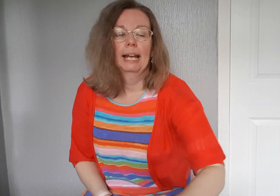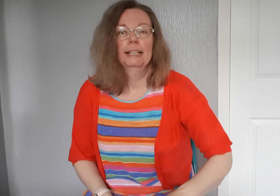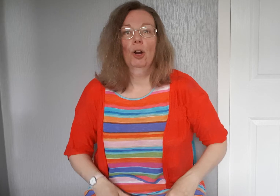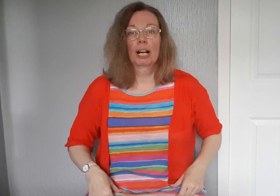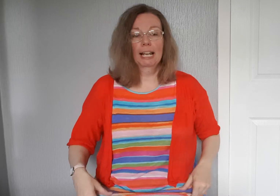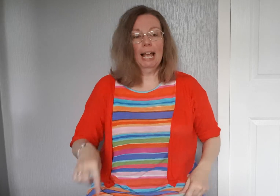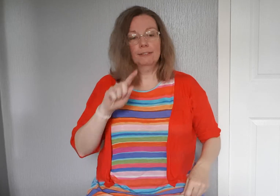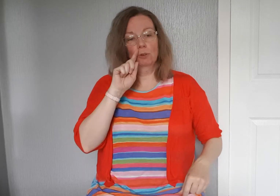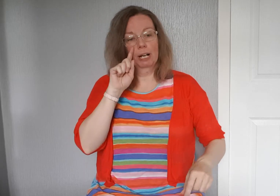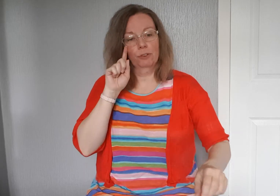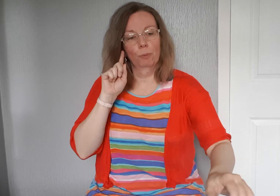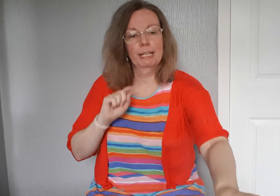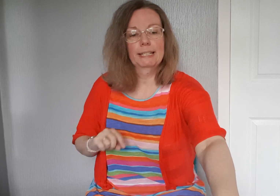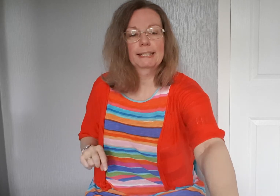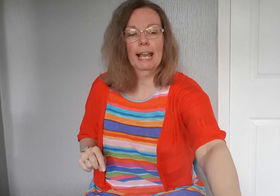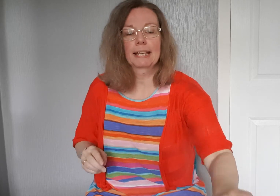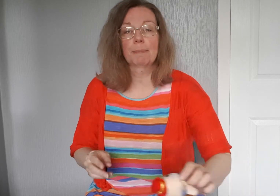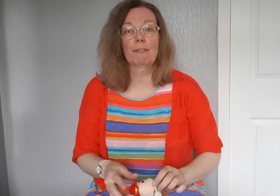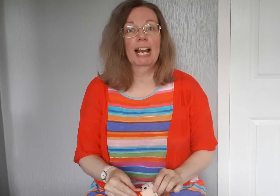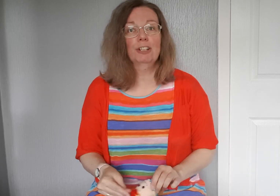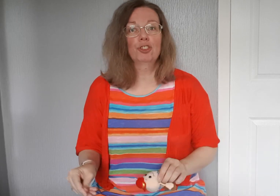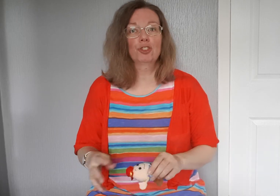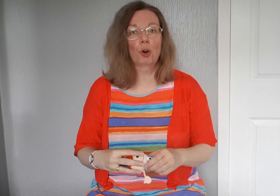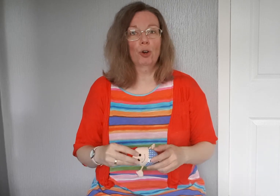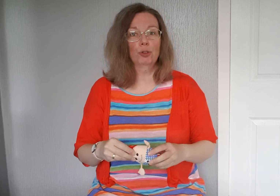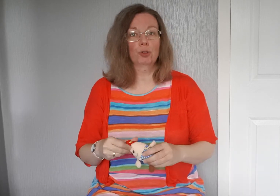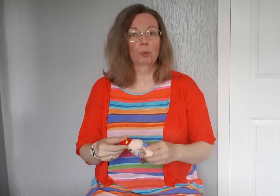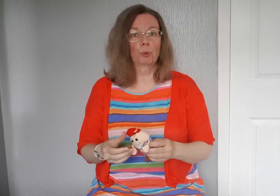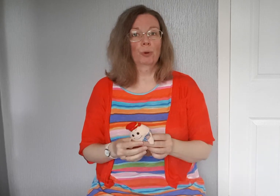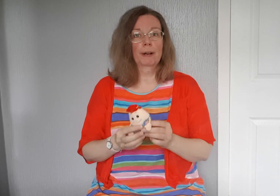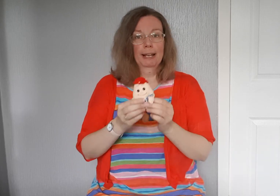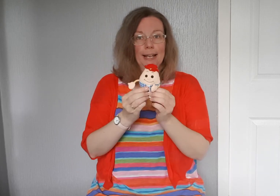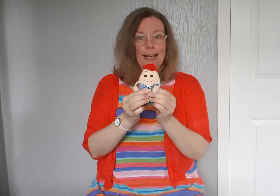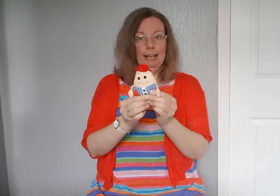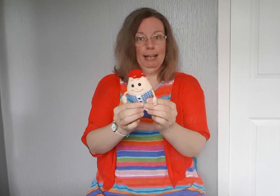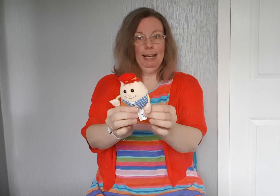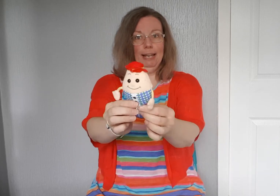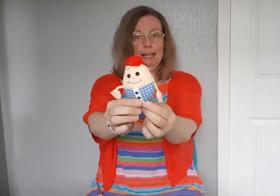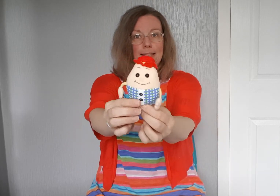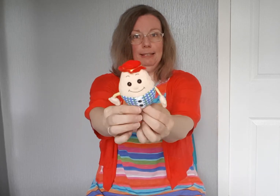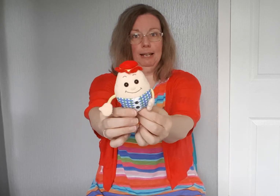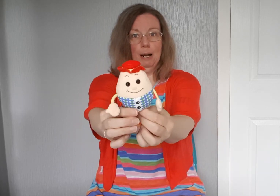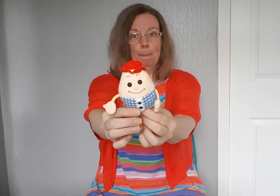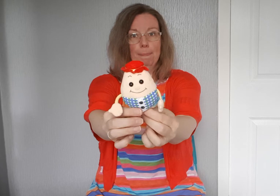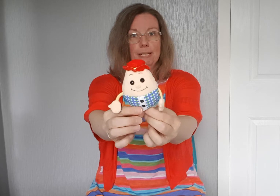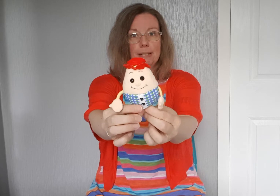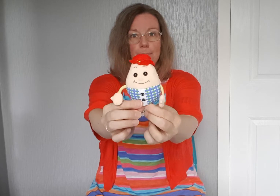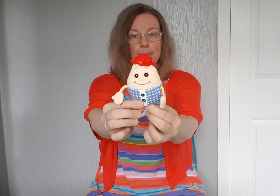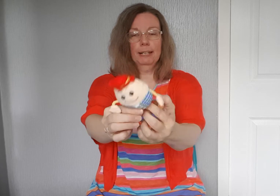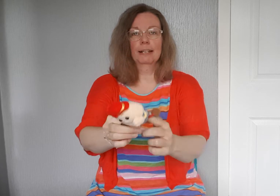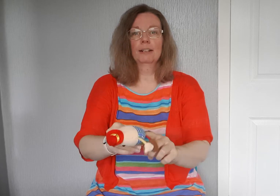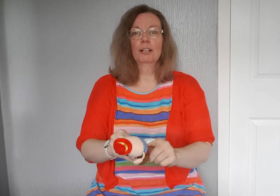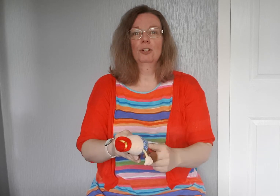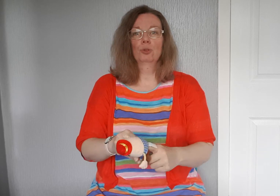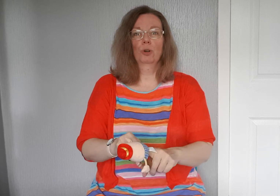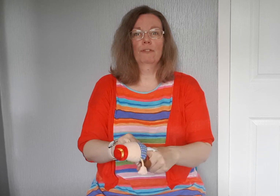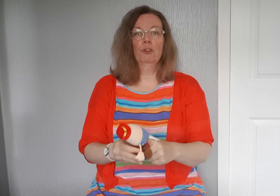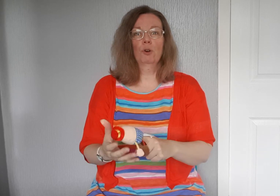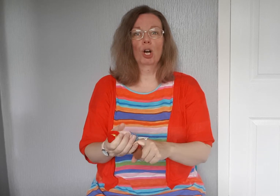Now, our last song I thought we could sing is a bit of an action song. So, it is Humpty Dumpty. So, if you've got a